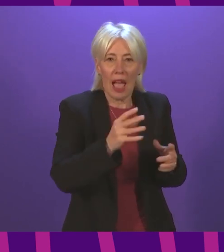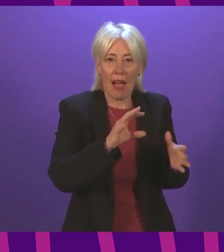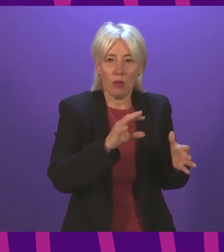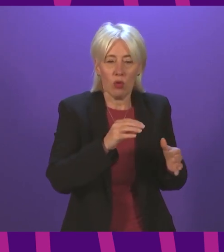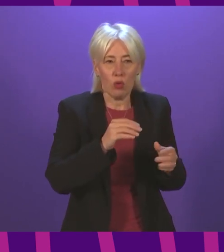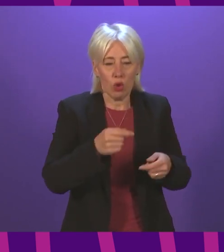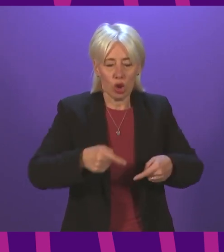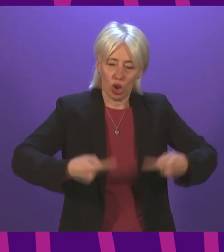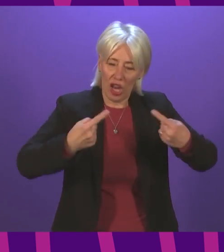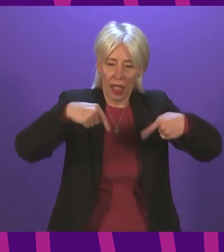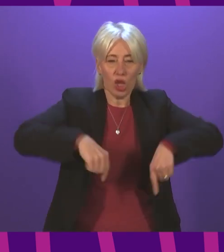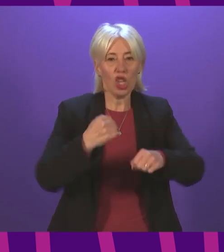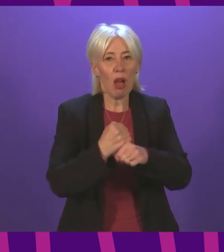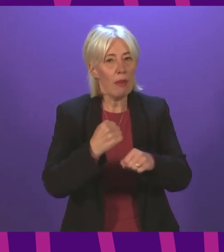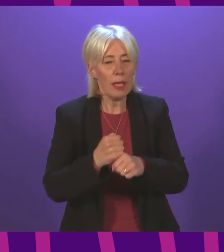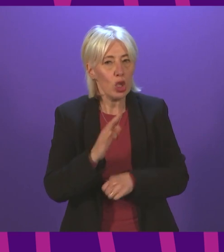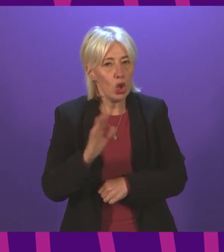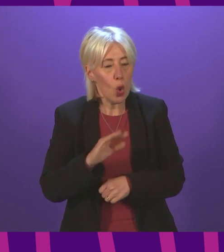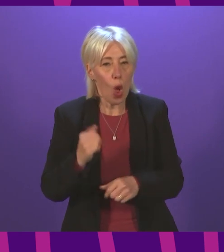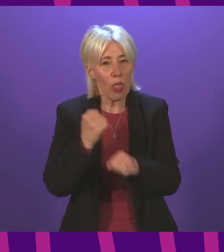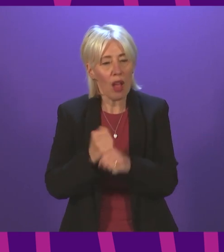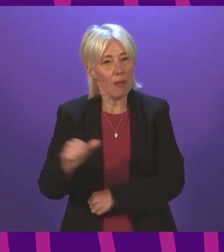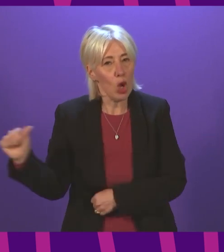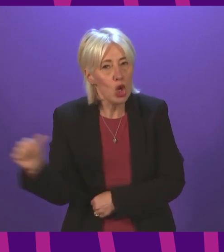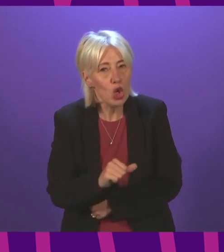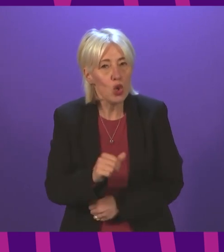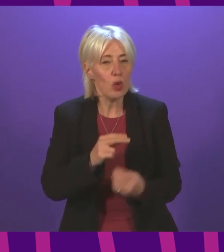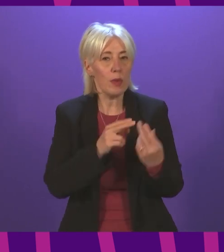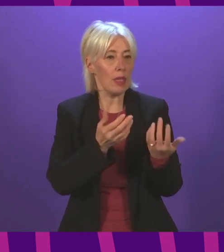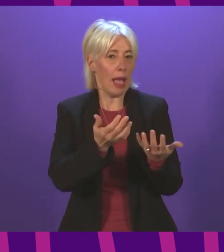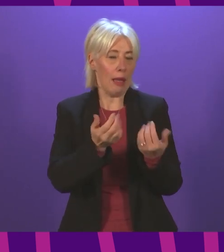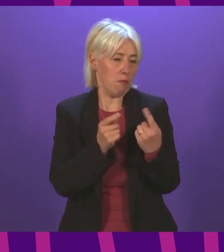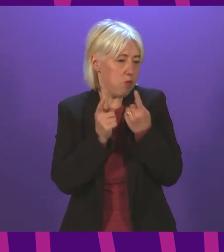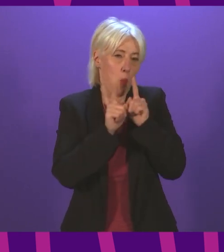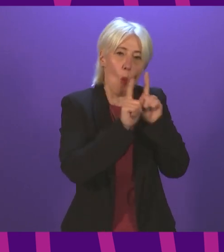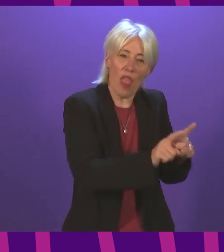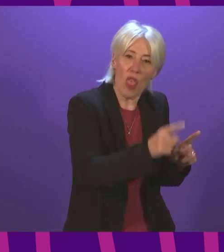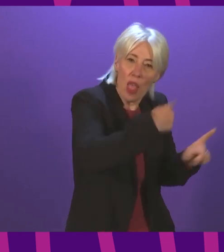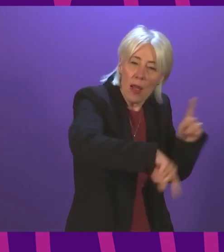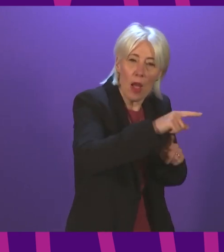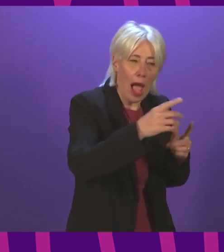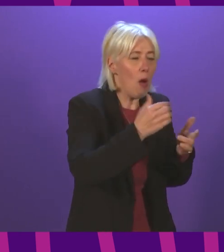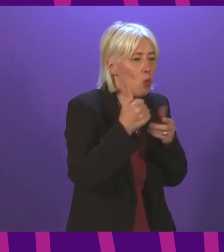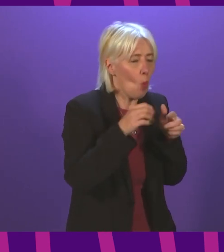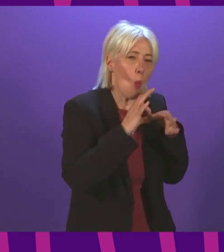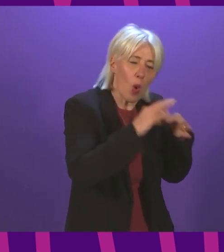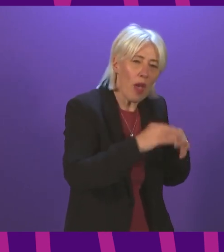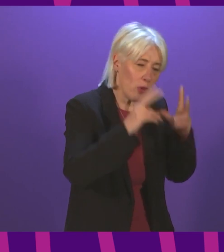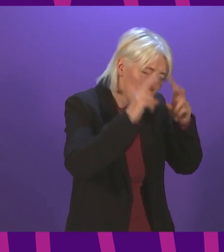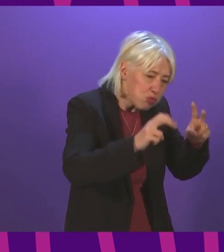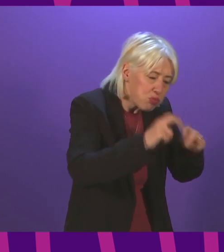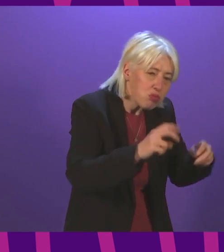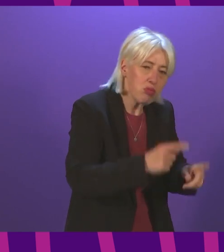answers. And instead, the state takes the side of the whistleblowers, families and campaigners to find the answers and get justice.